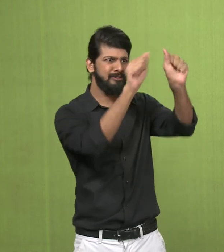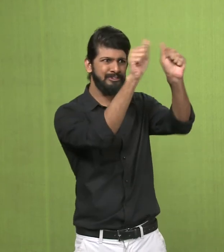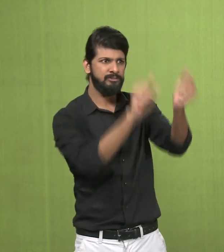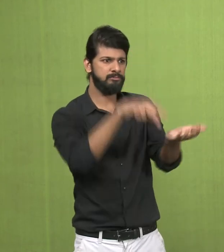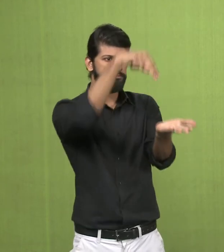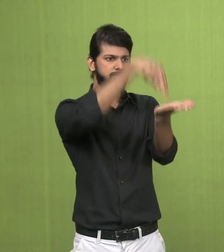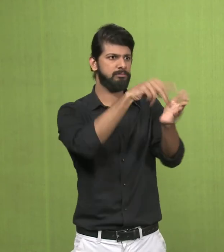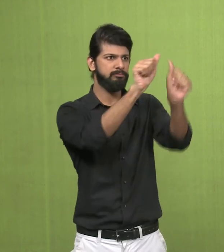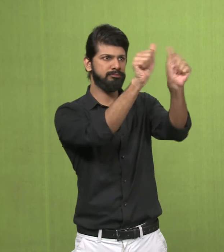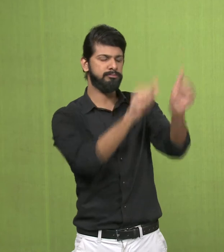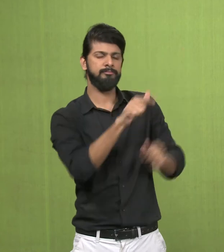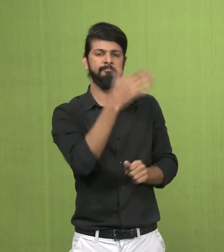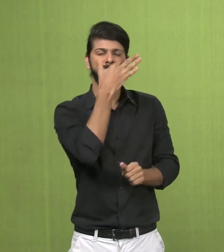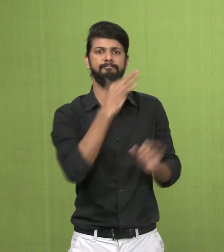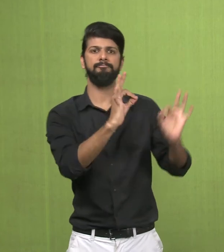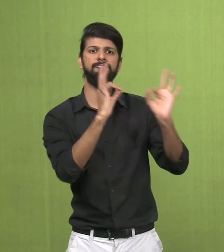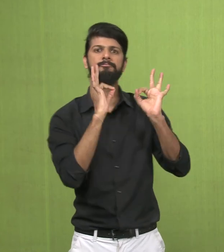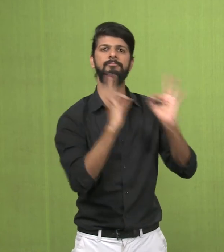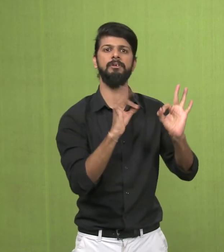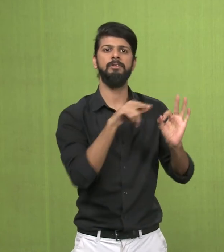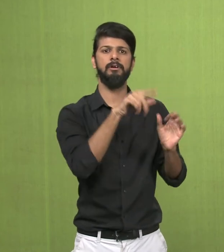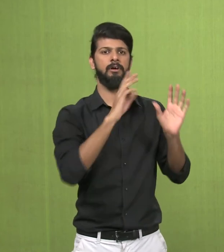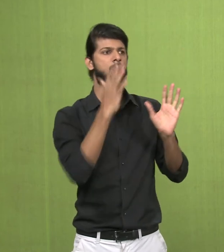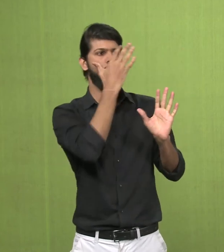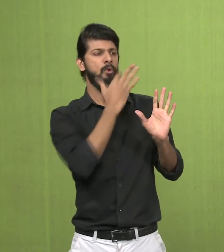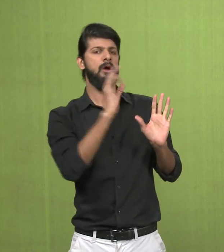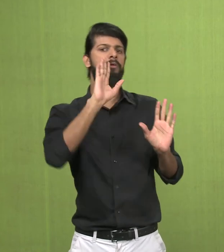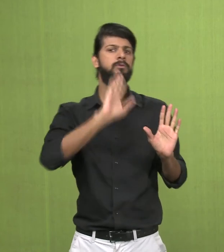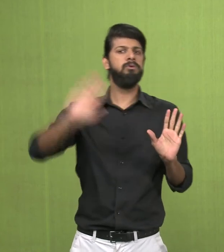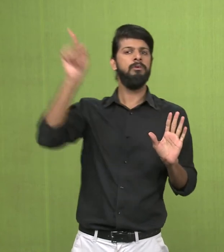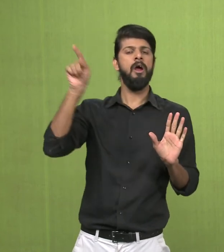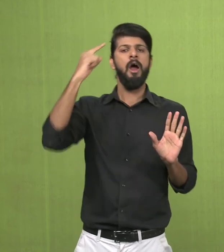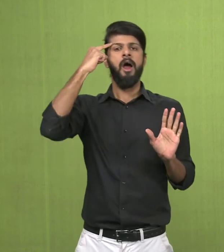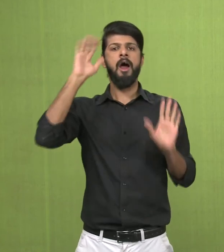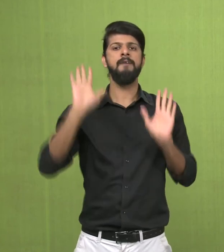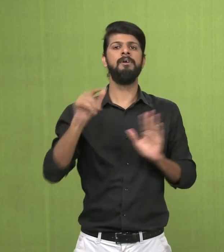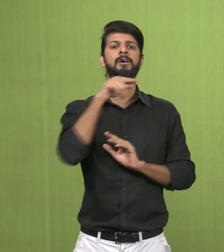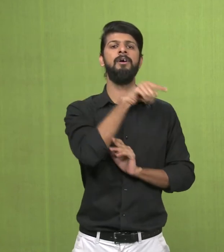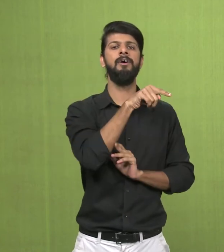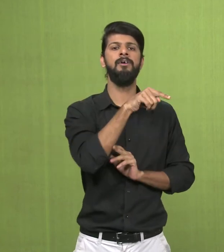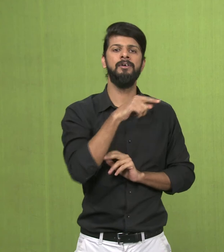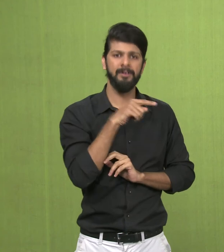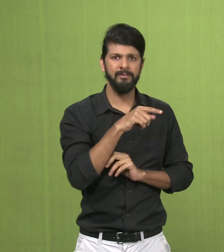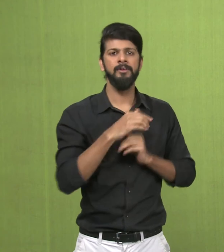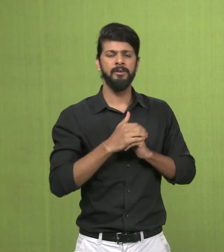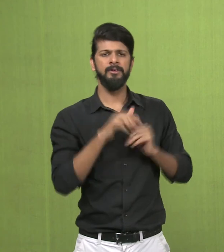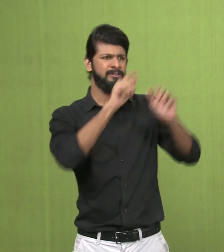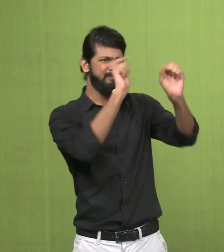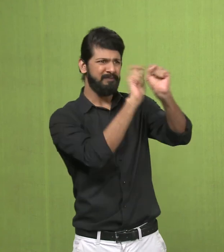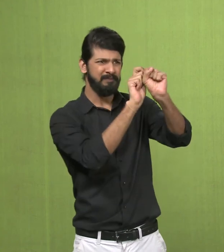And the traditional belief system was that voluptuous bodies like these were the